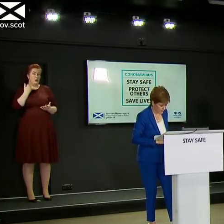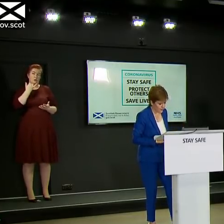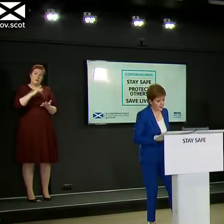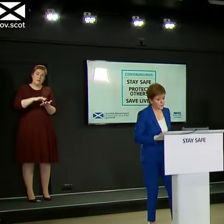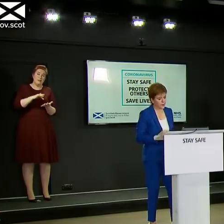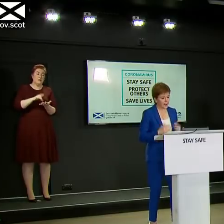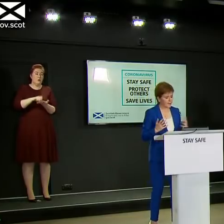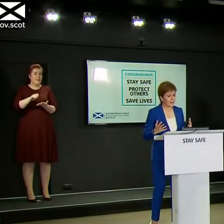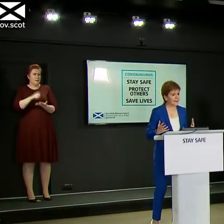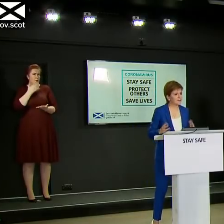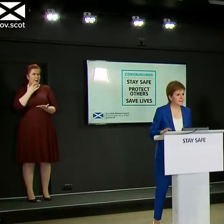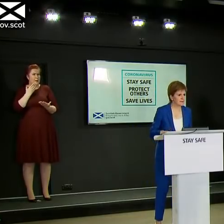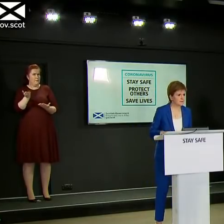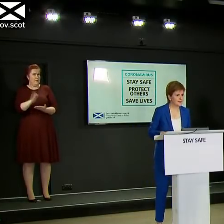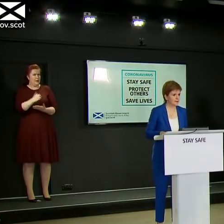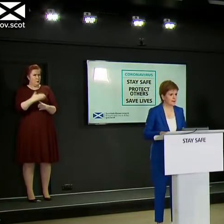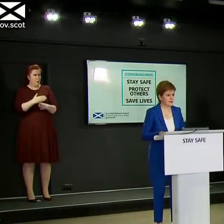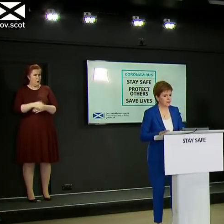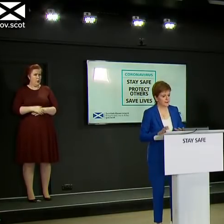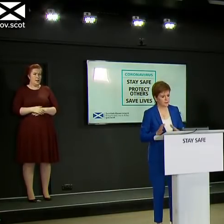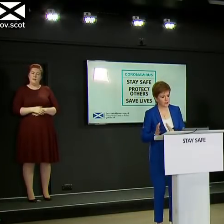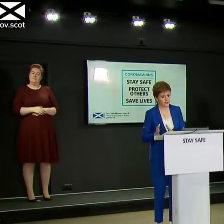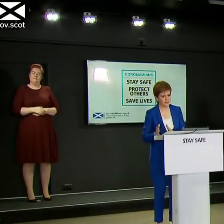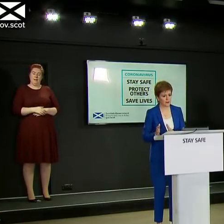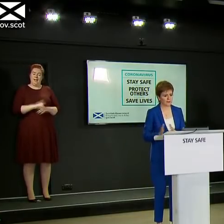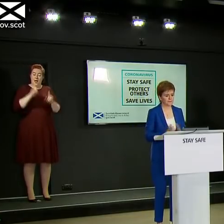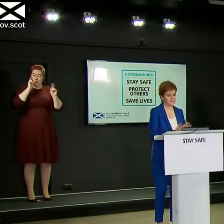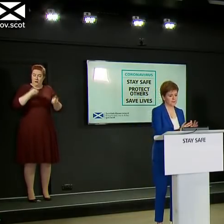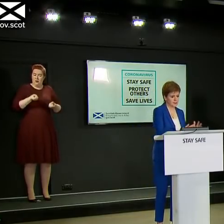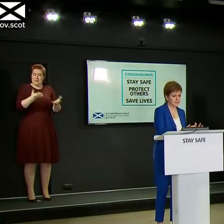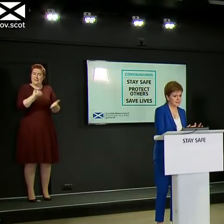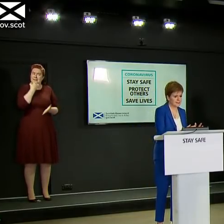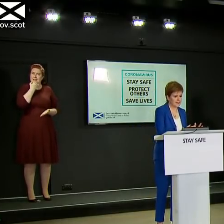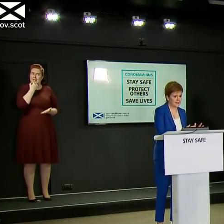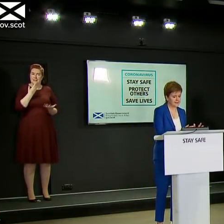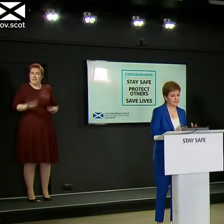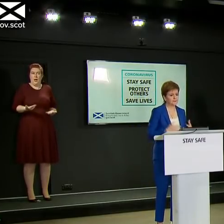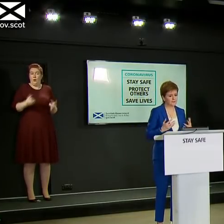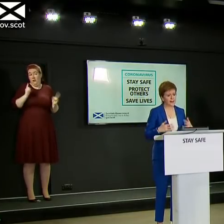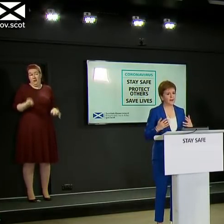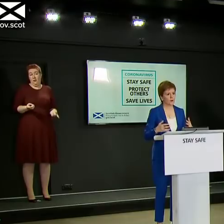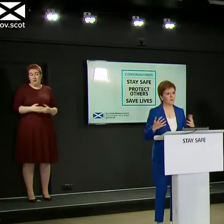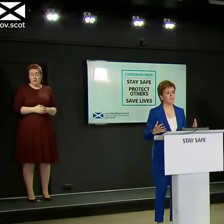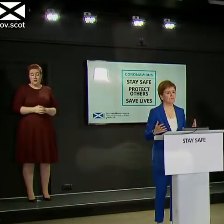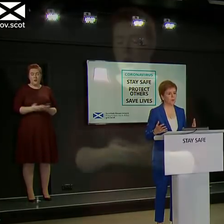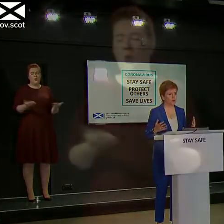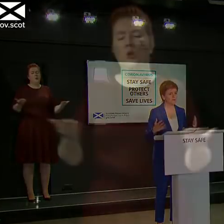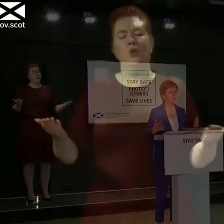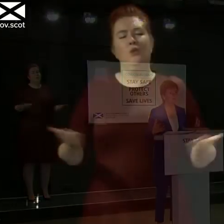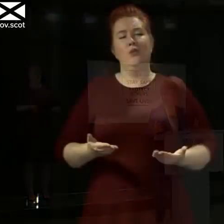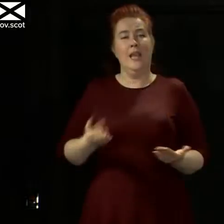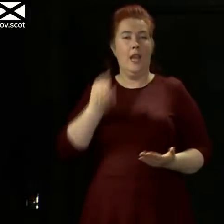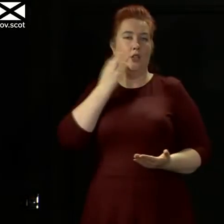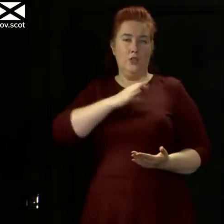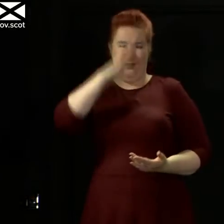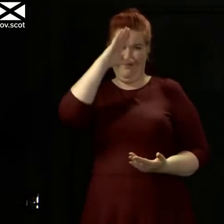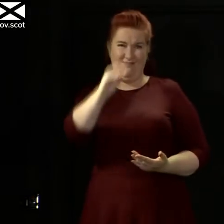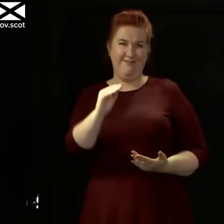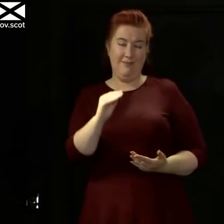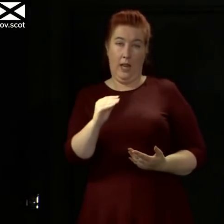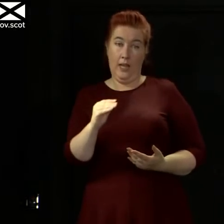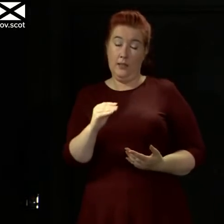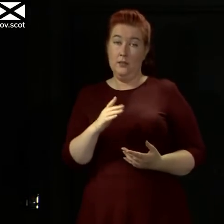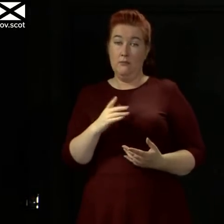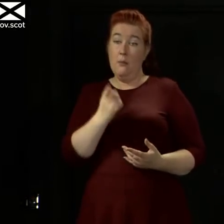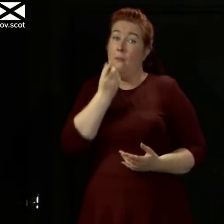centres to reopen? Well, I can't give a date for that right now. I should say what I've done today is flag up the possibility that when